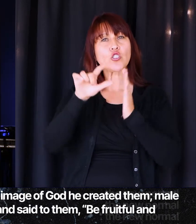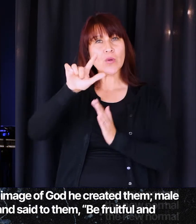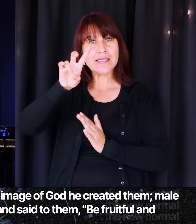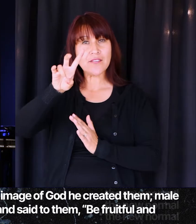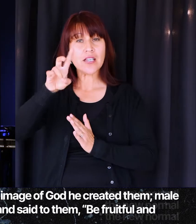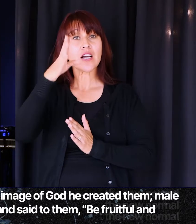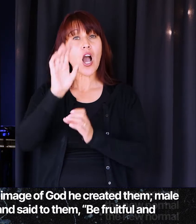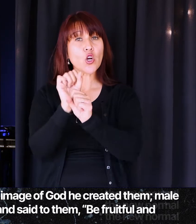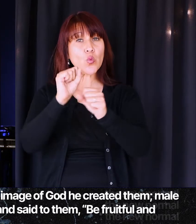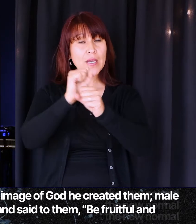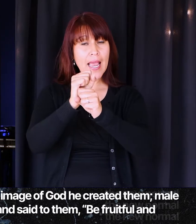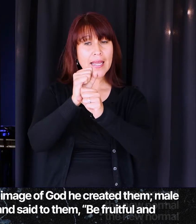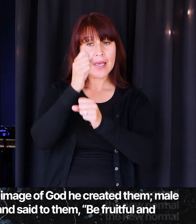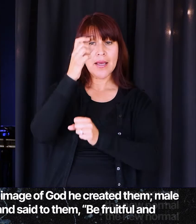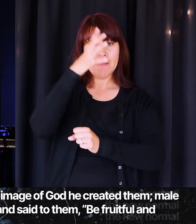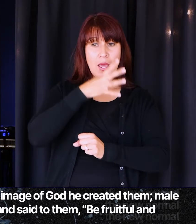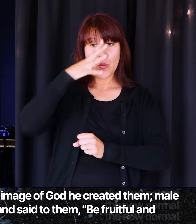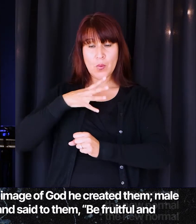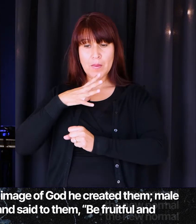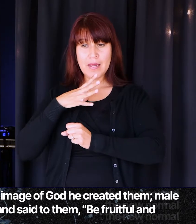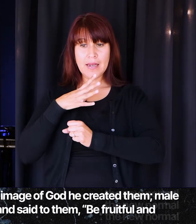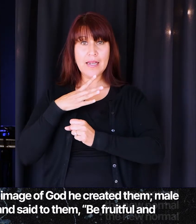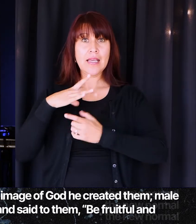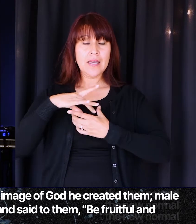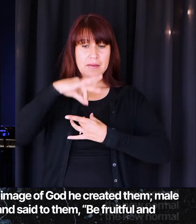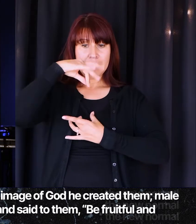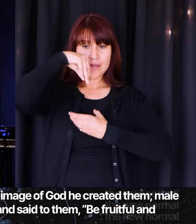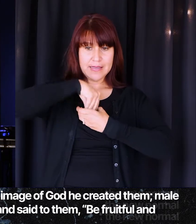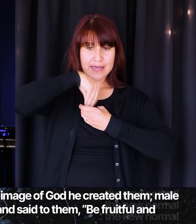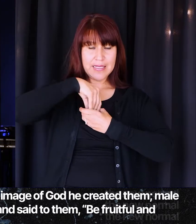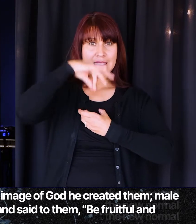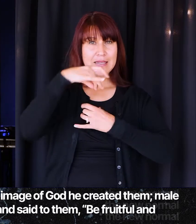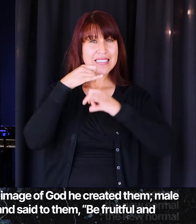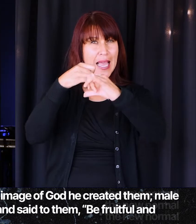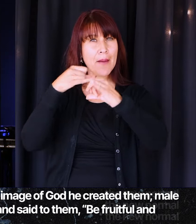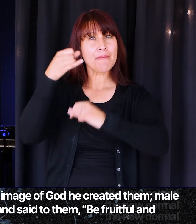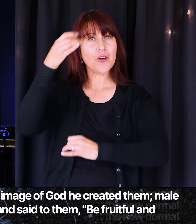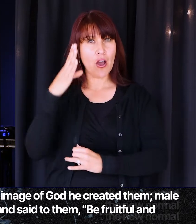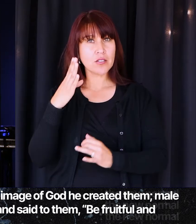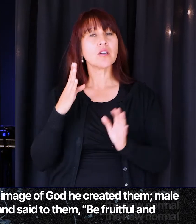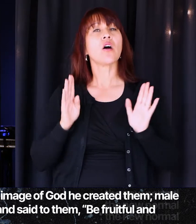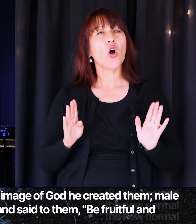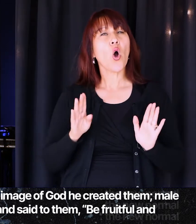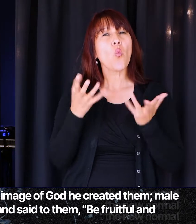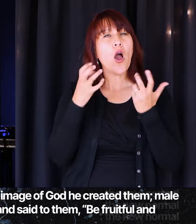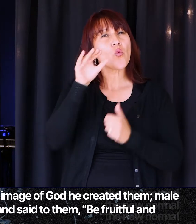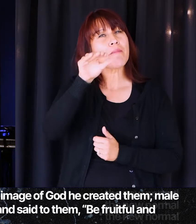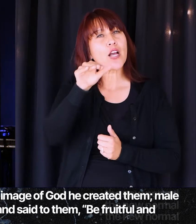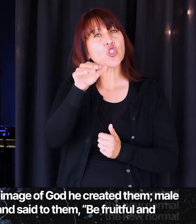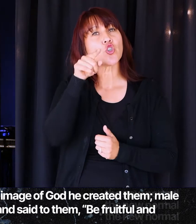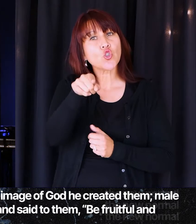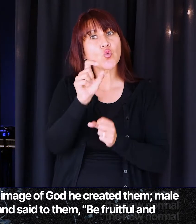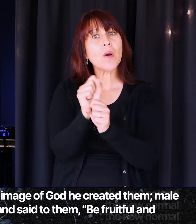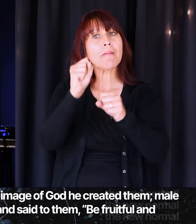man in the image, in his own image, in the image of God. Friends, I just have to stop to remind you that you were created